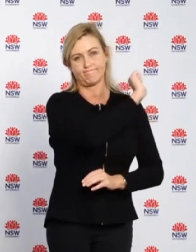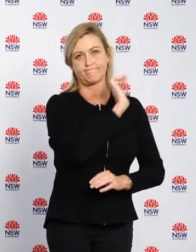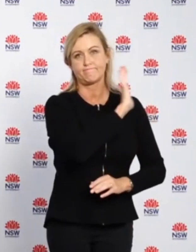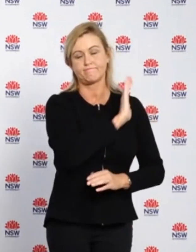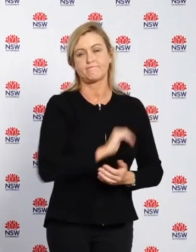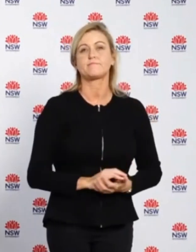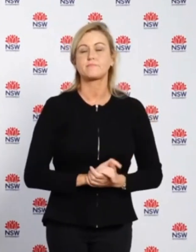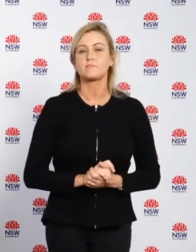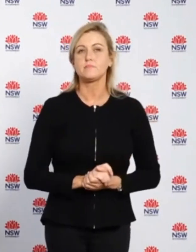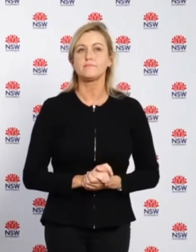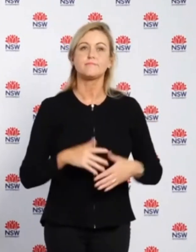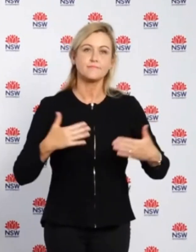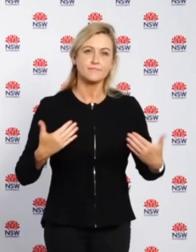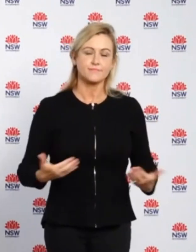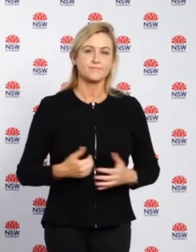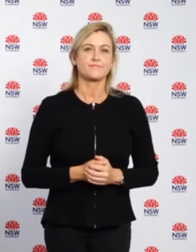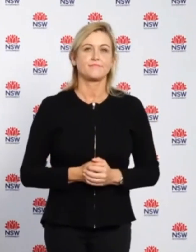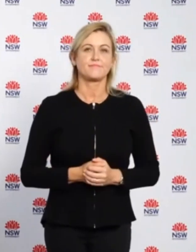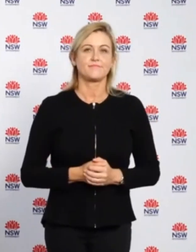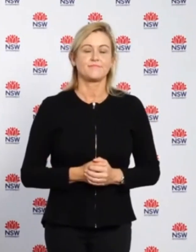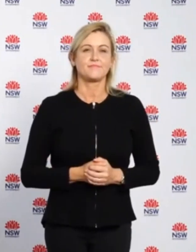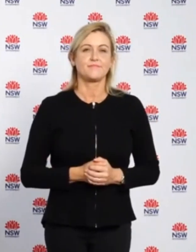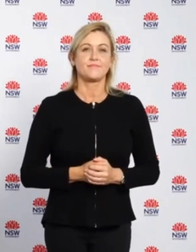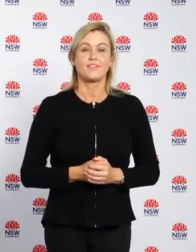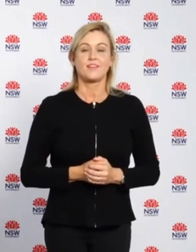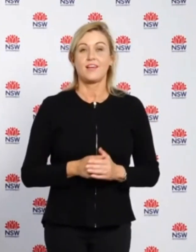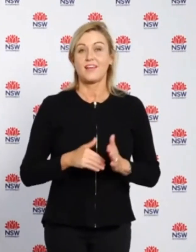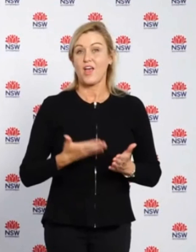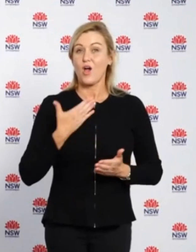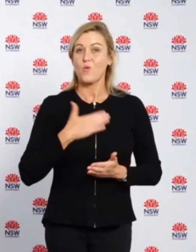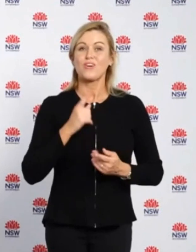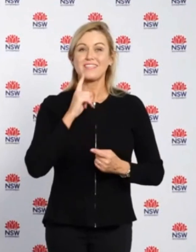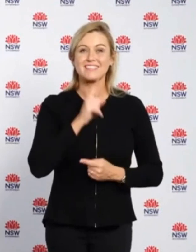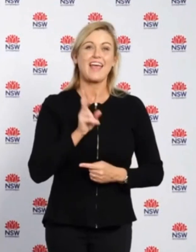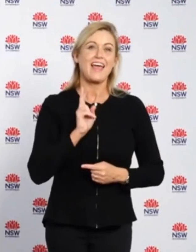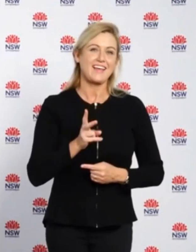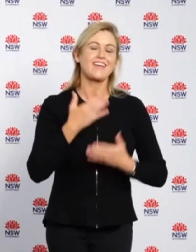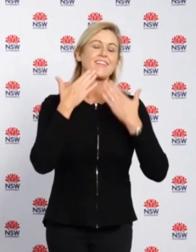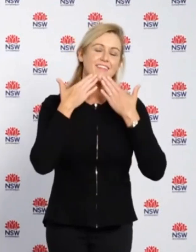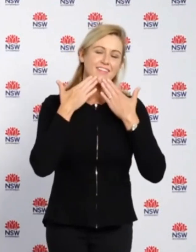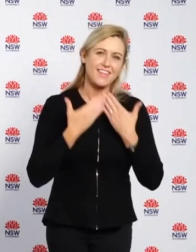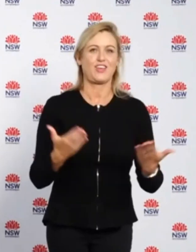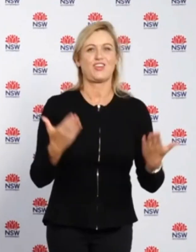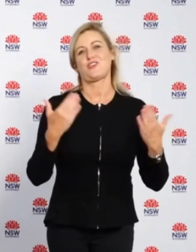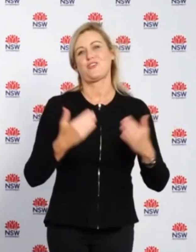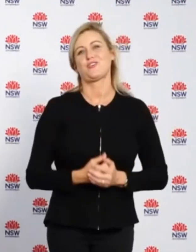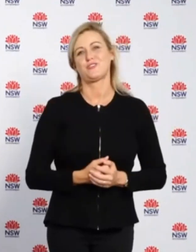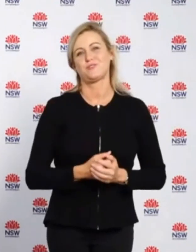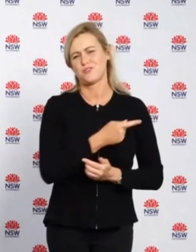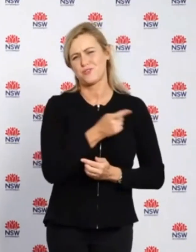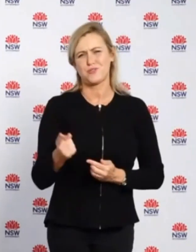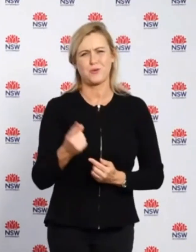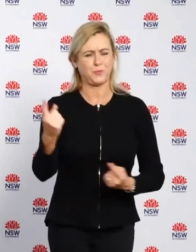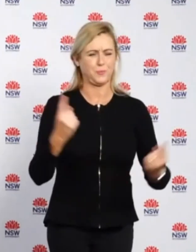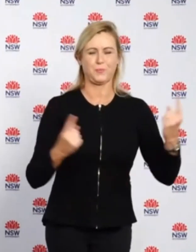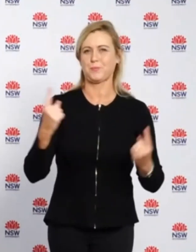So I'd like to end my comments today by just saying a big thank you to the community for coming out in the numbers that you